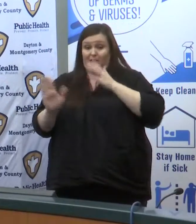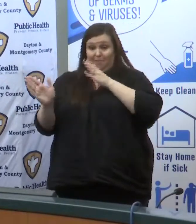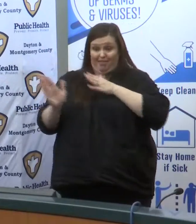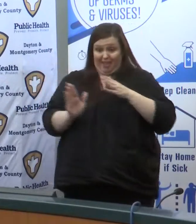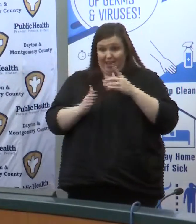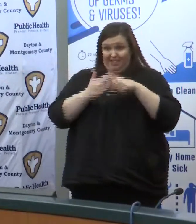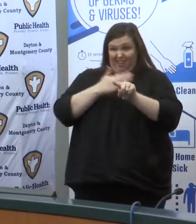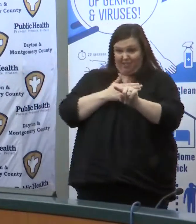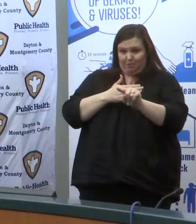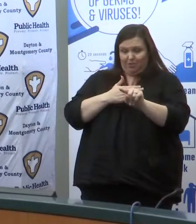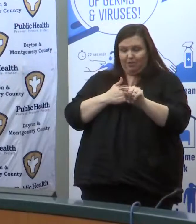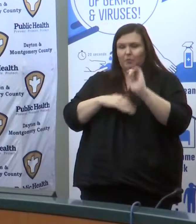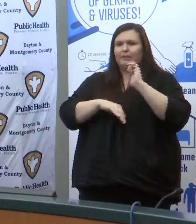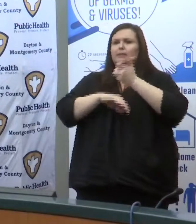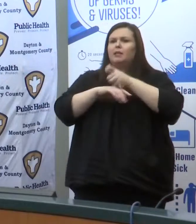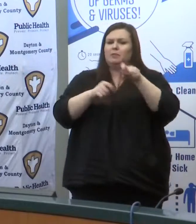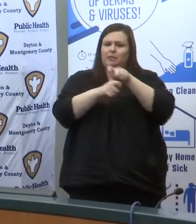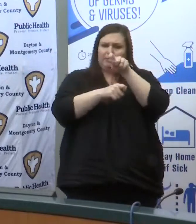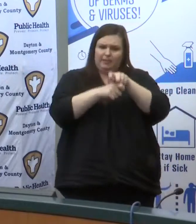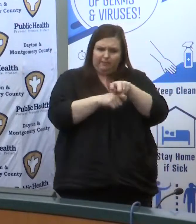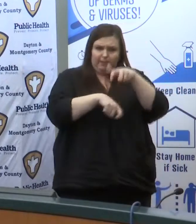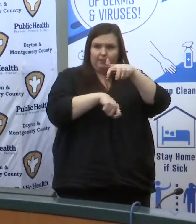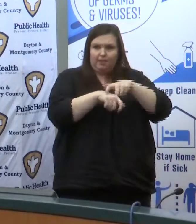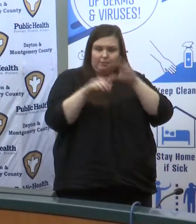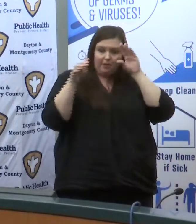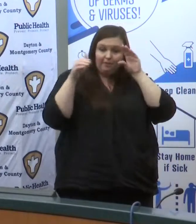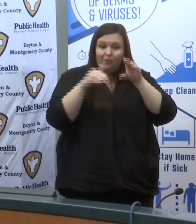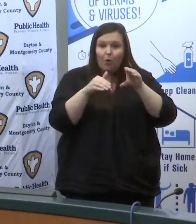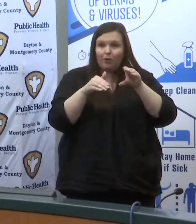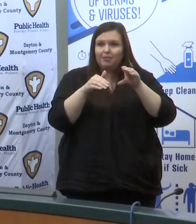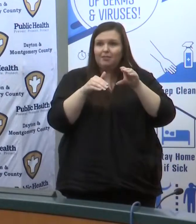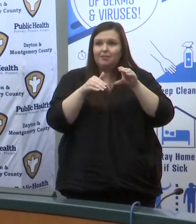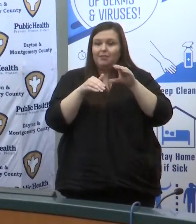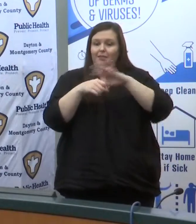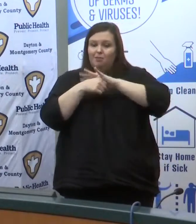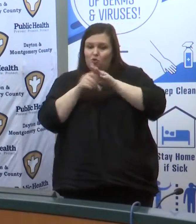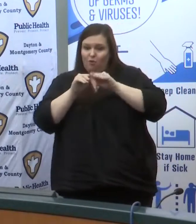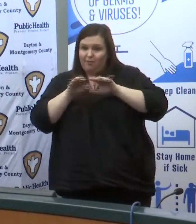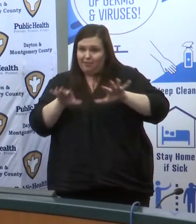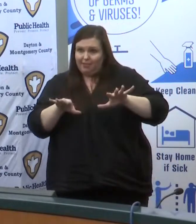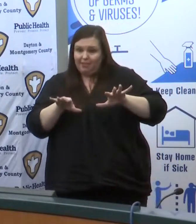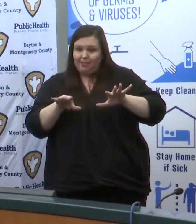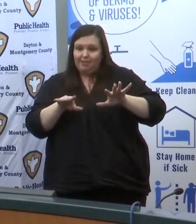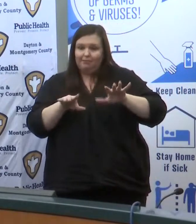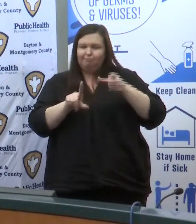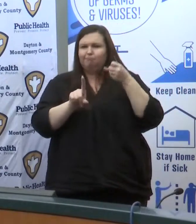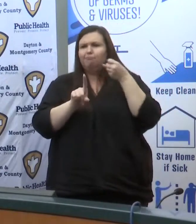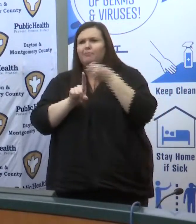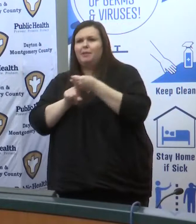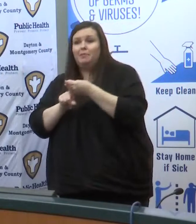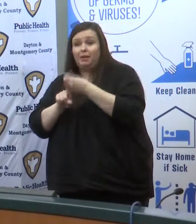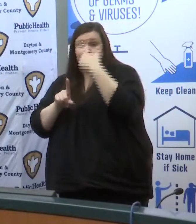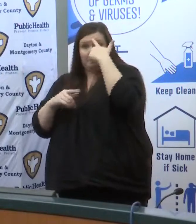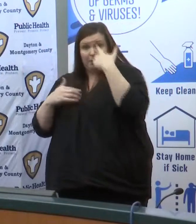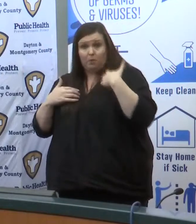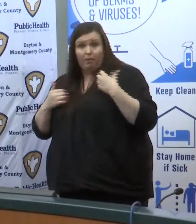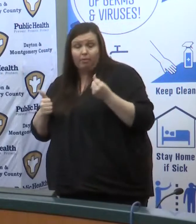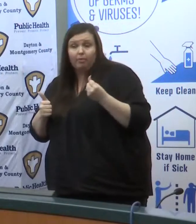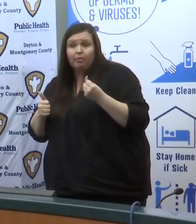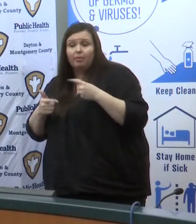a day next week to focus on the impact that COVID-19 has had on mental health